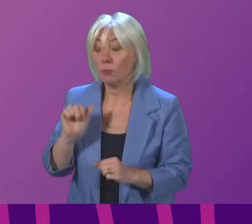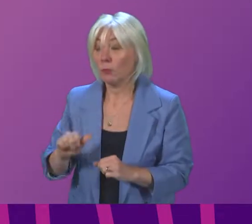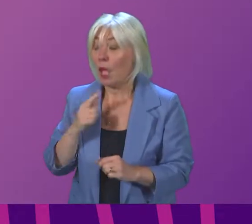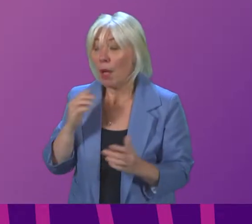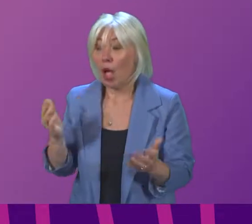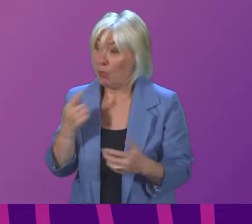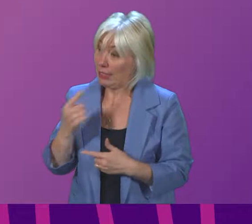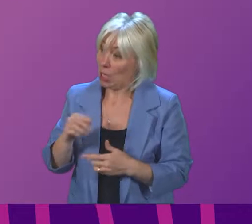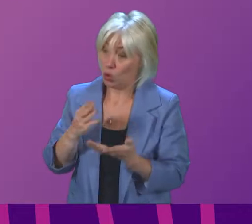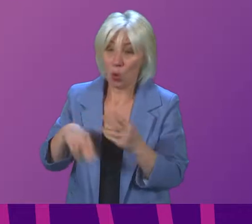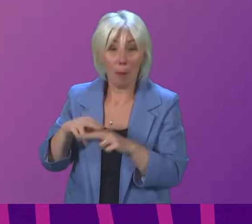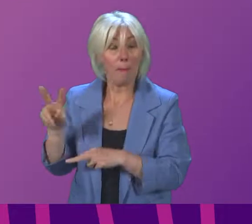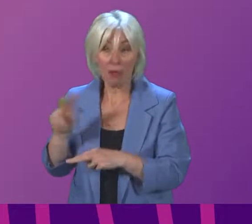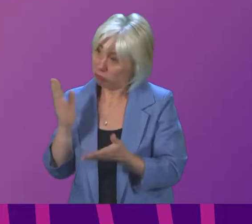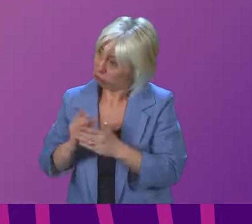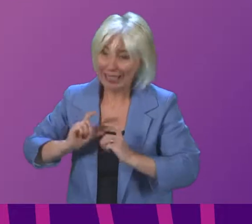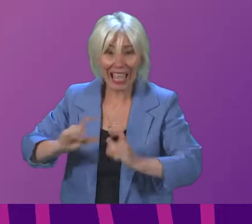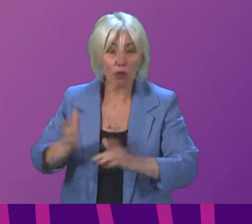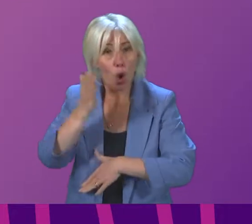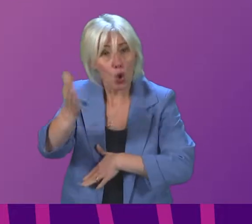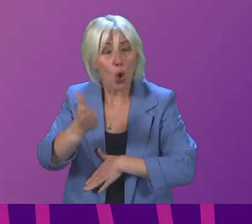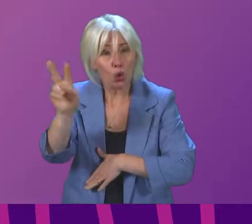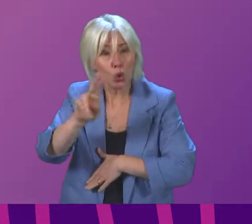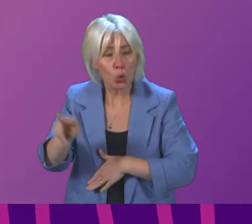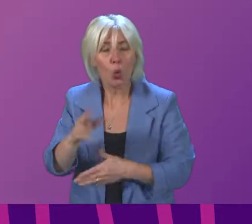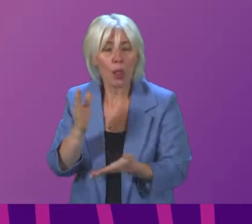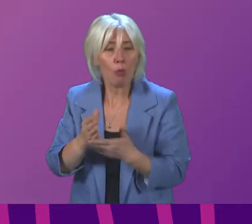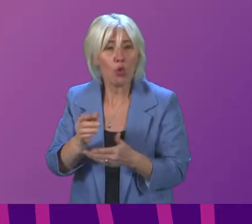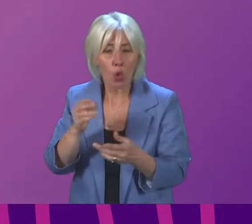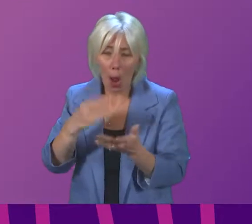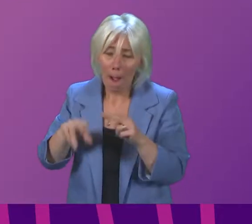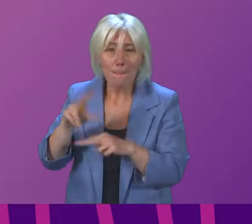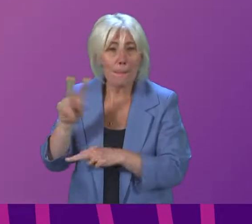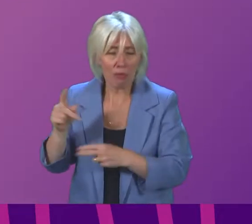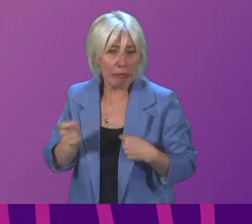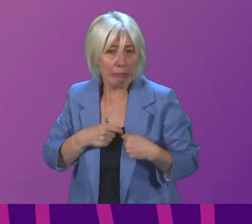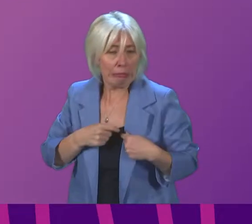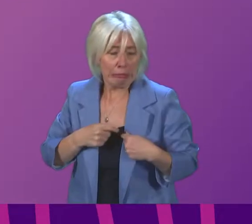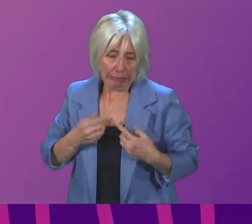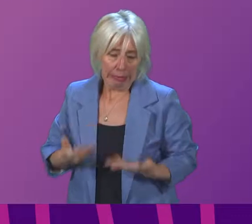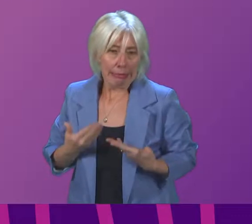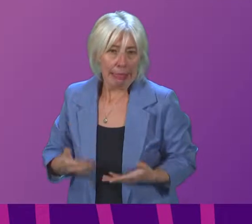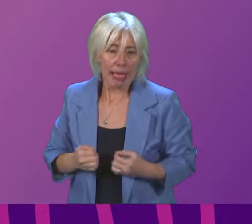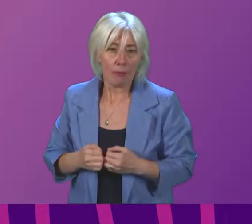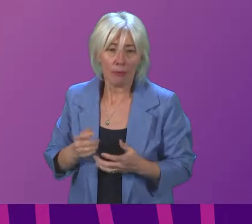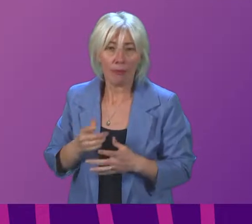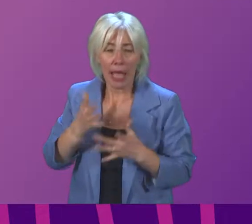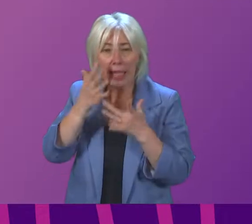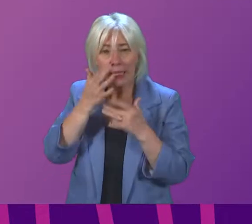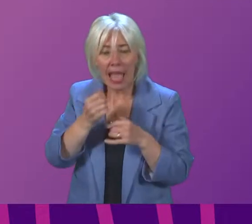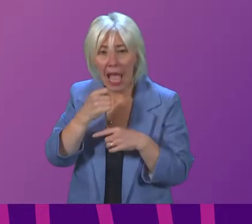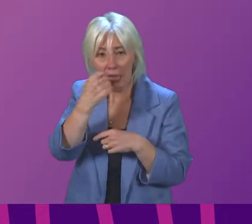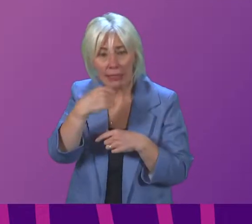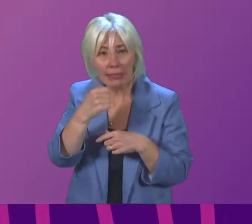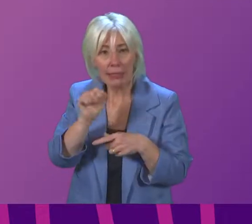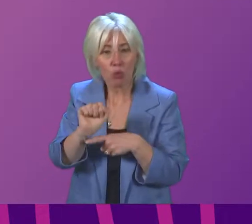to send their children to school. absolutely understand the anxiety parents will have at this time. It's important that Test and Protect, with local